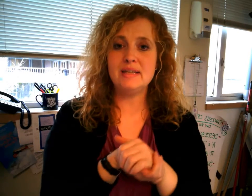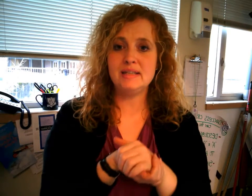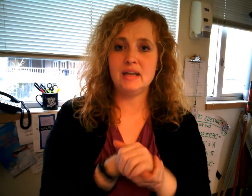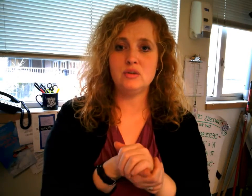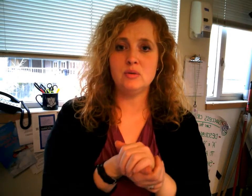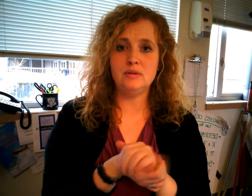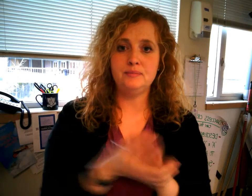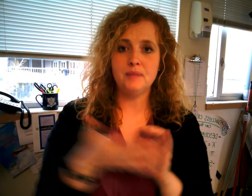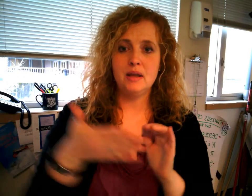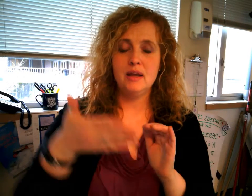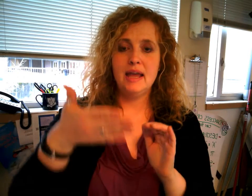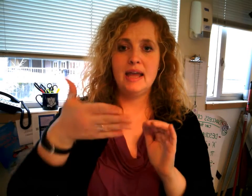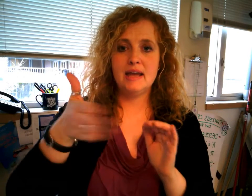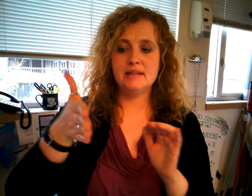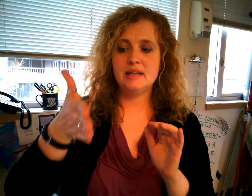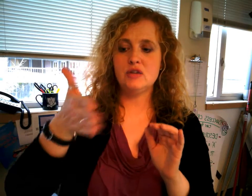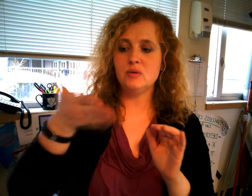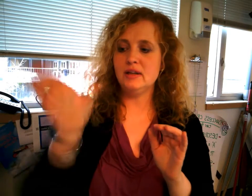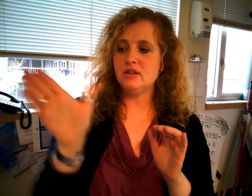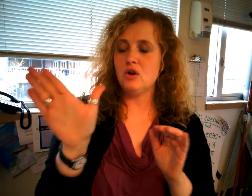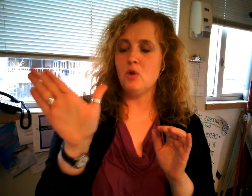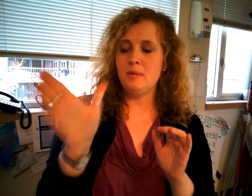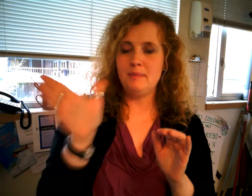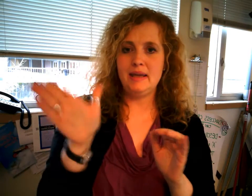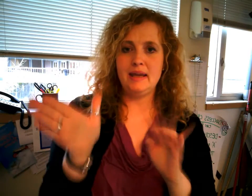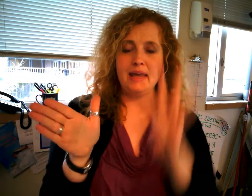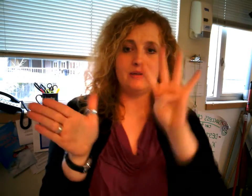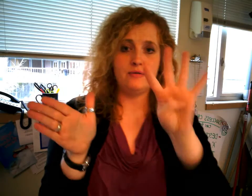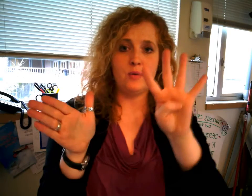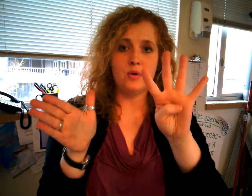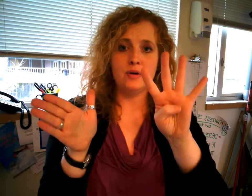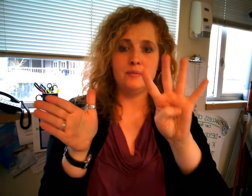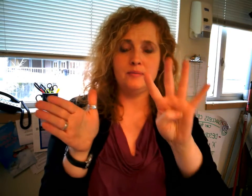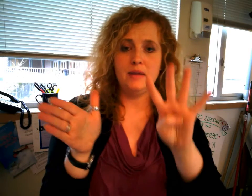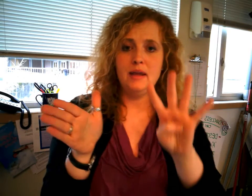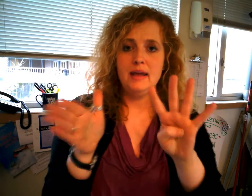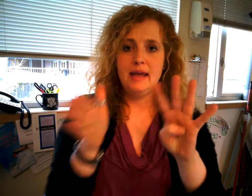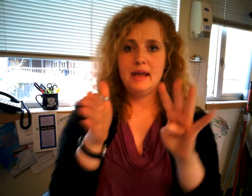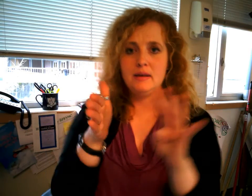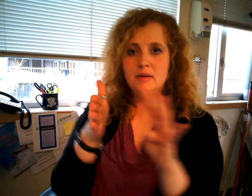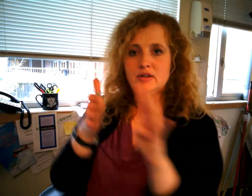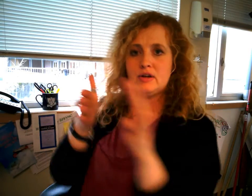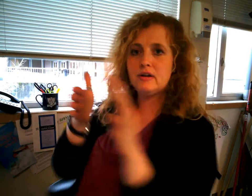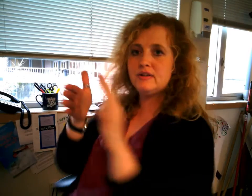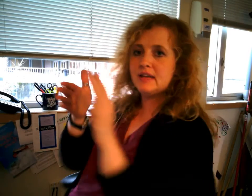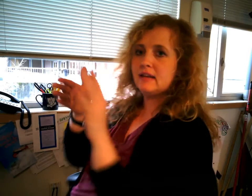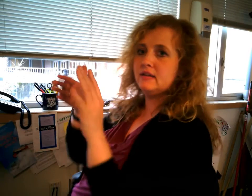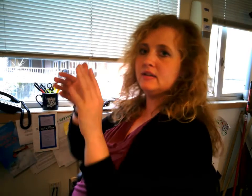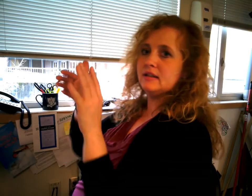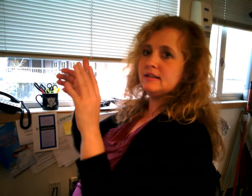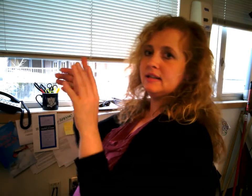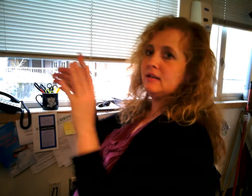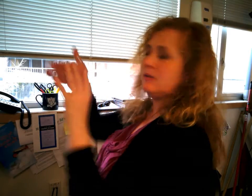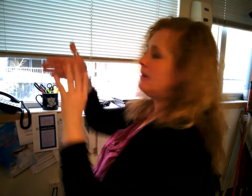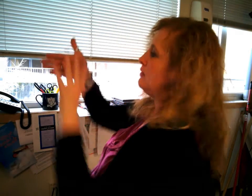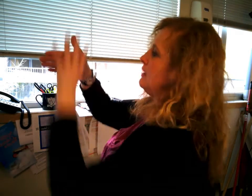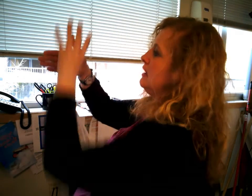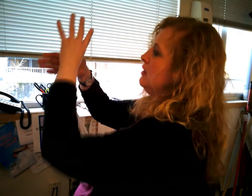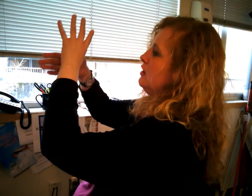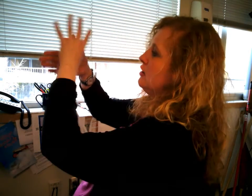schedule and schedule is an open B and a four and I'm going to turn a second so you can see the way I'm doing it you're going to